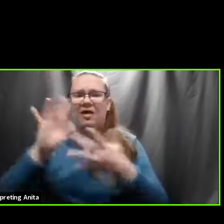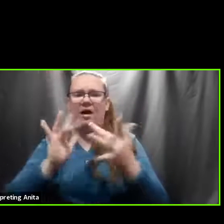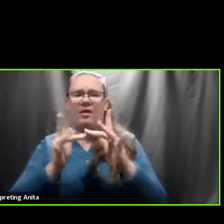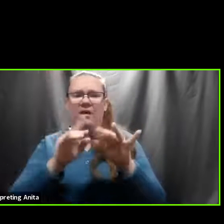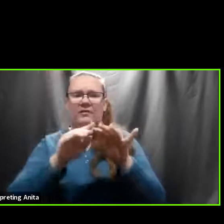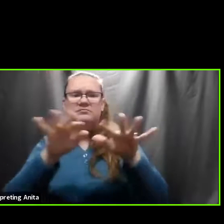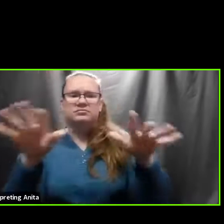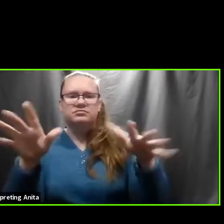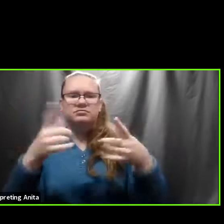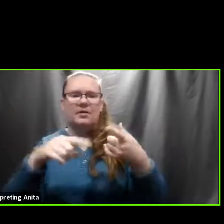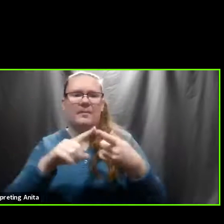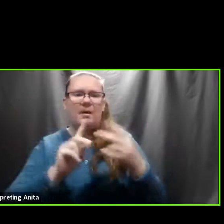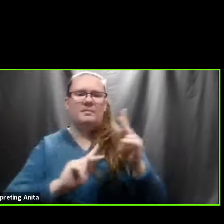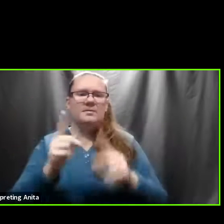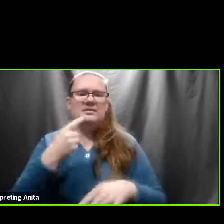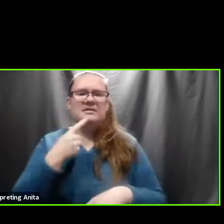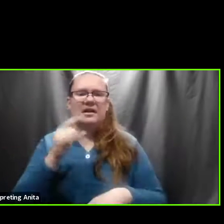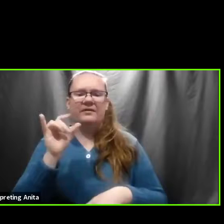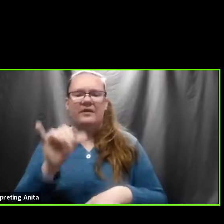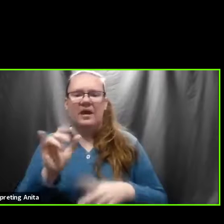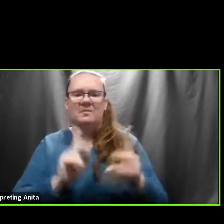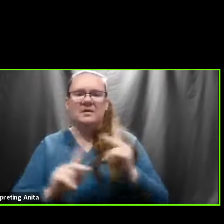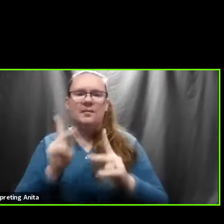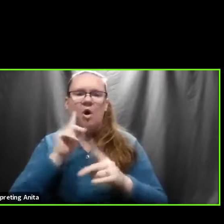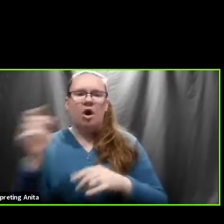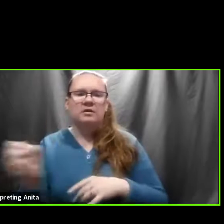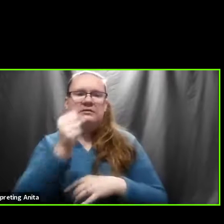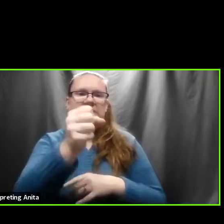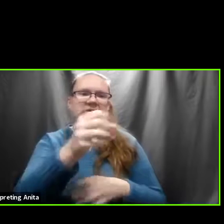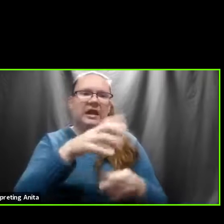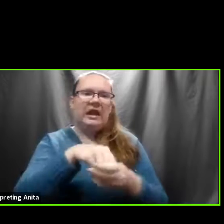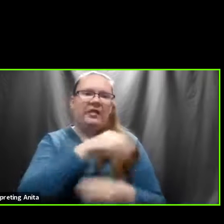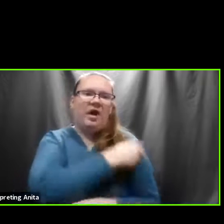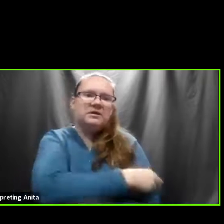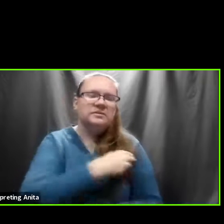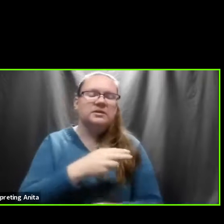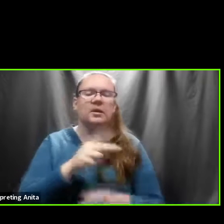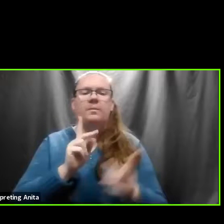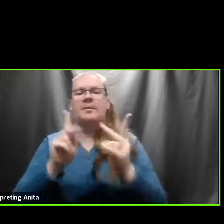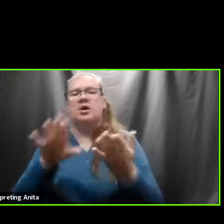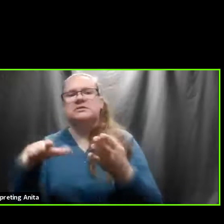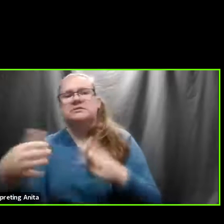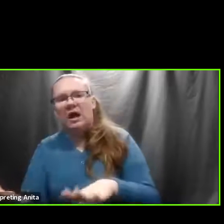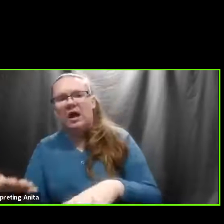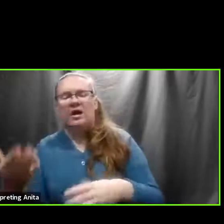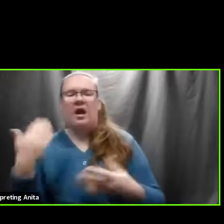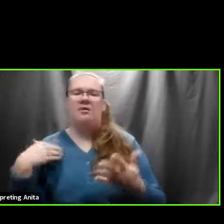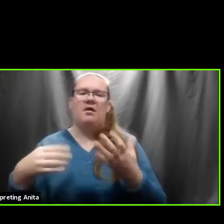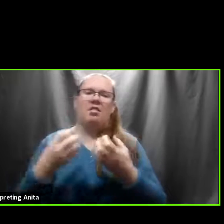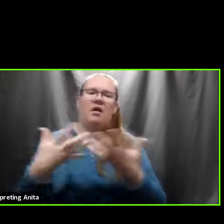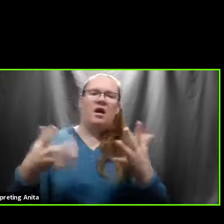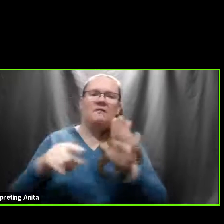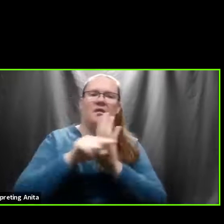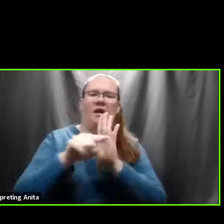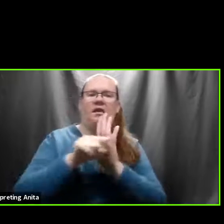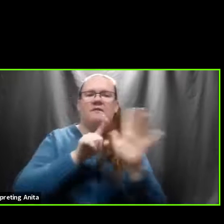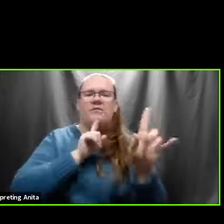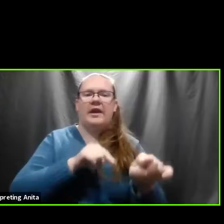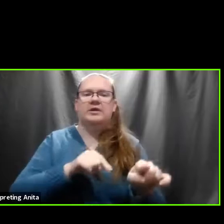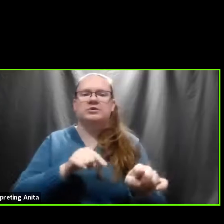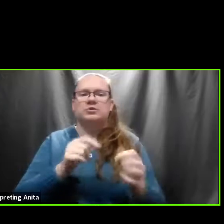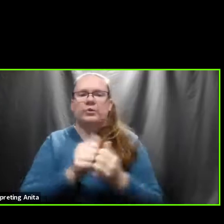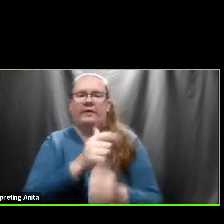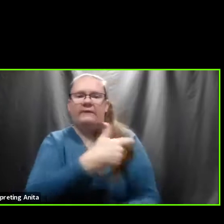people saying that people are being hospitalized. They're dying. They're having a lot of negative reaction to the vaccines.